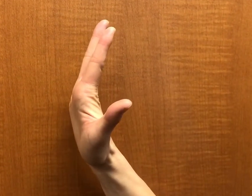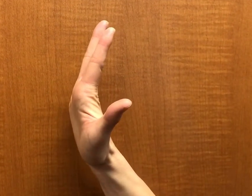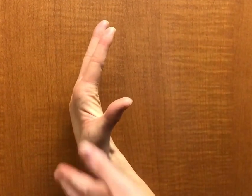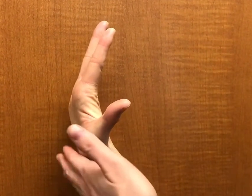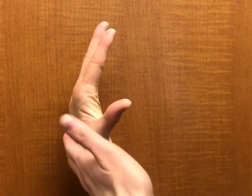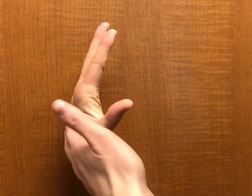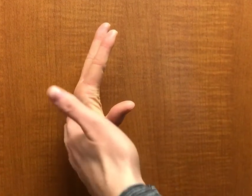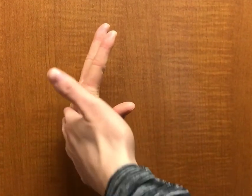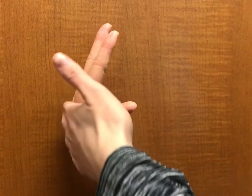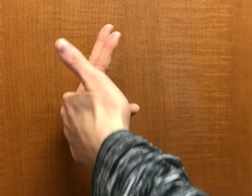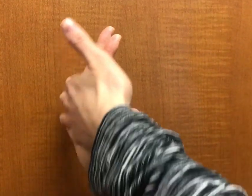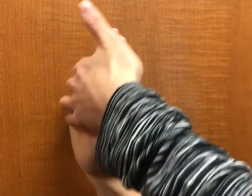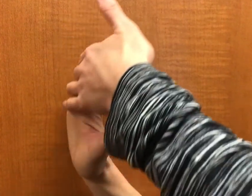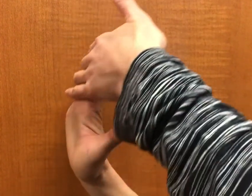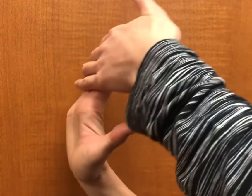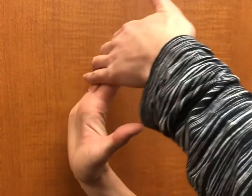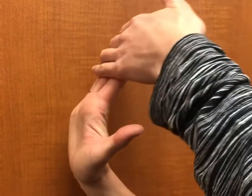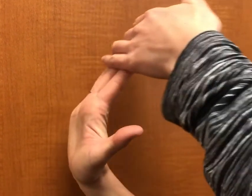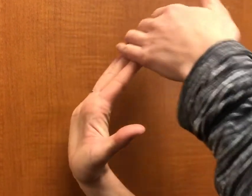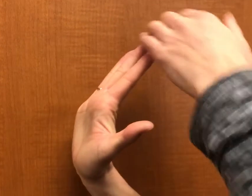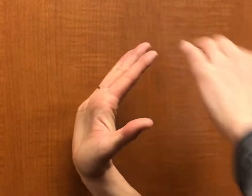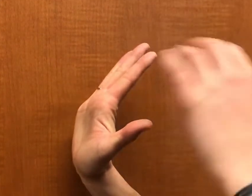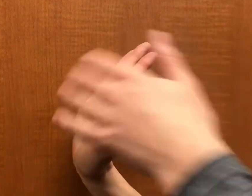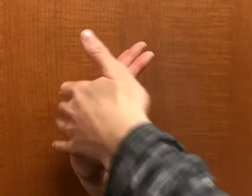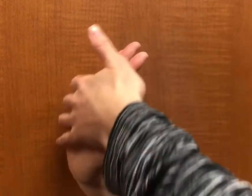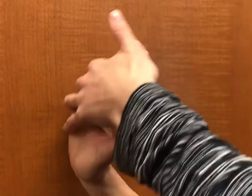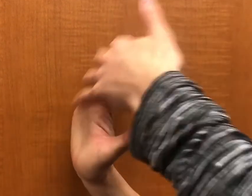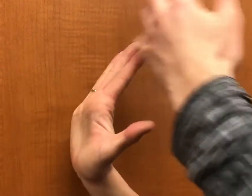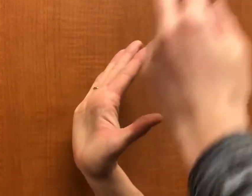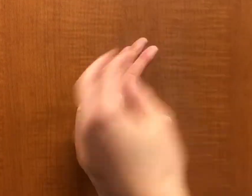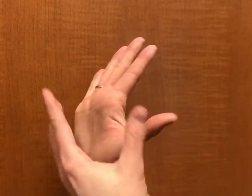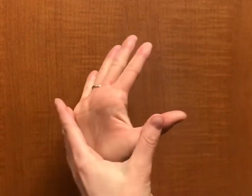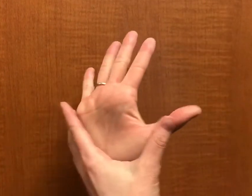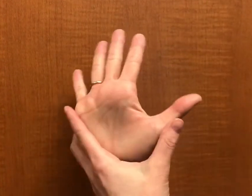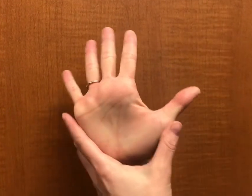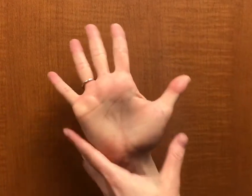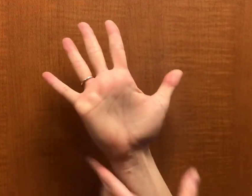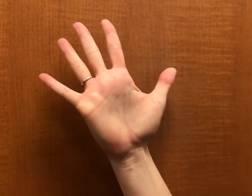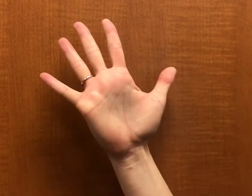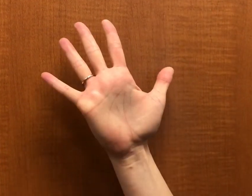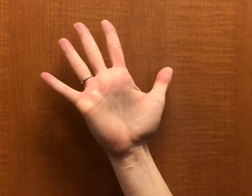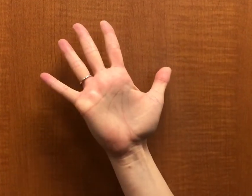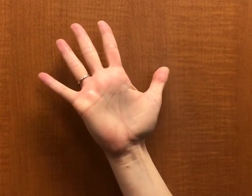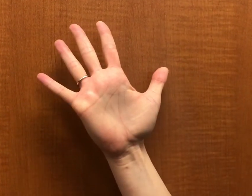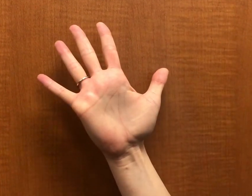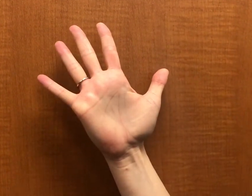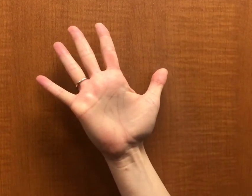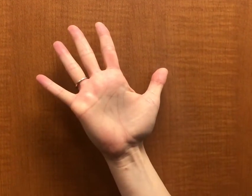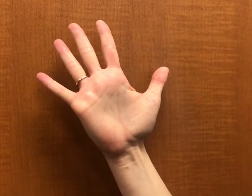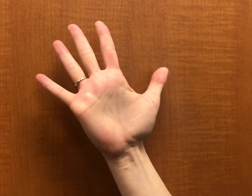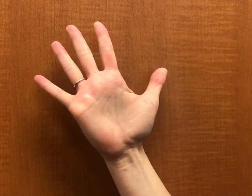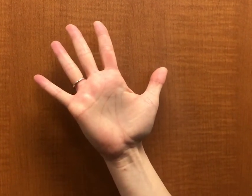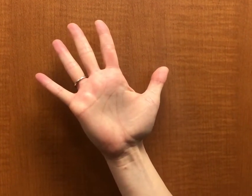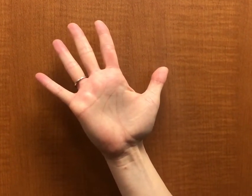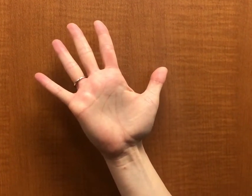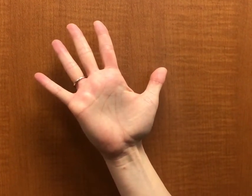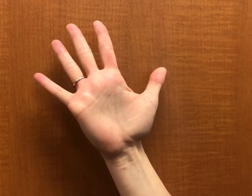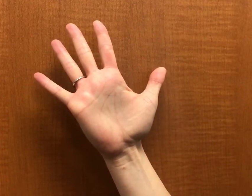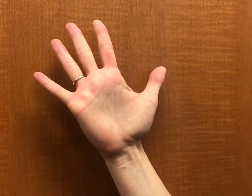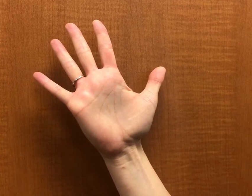You want to try to get some backwards motion, splaying the fingers all the way open. Next you're going to work on